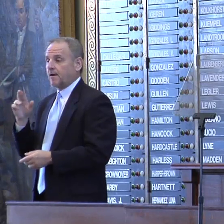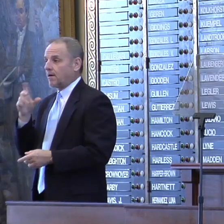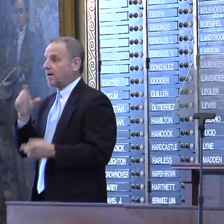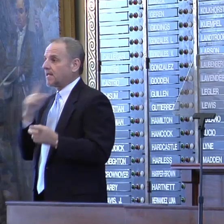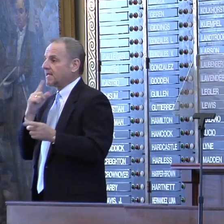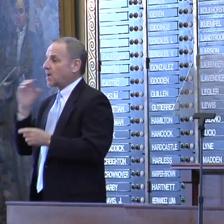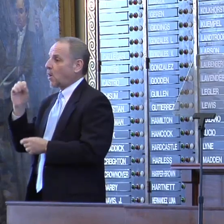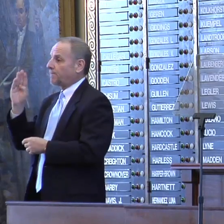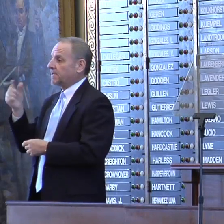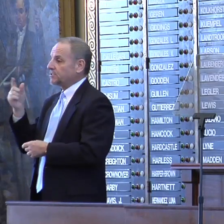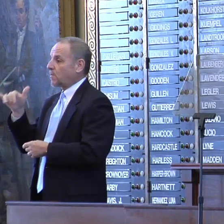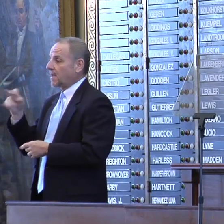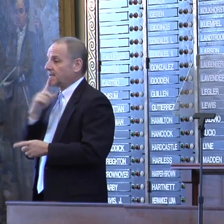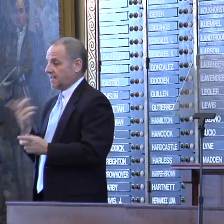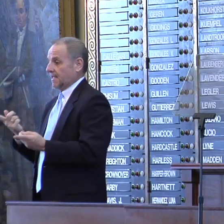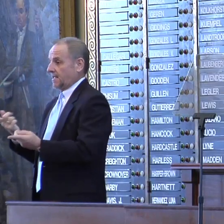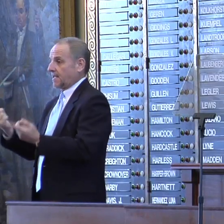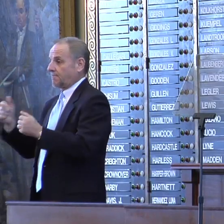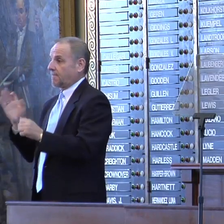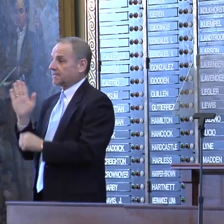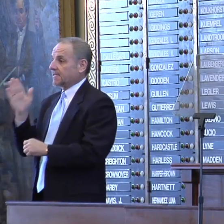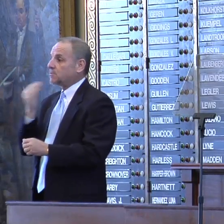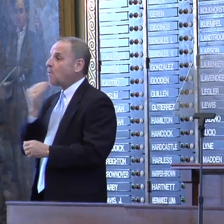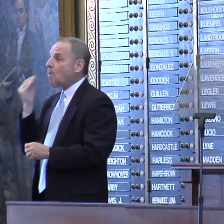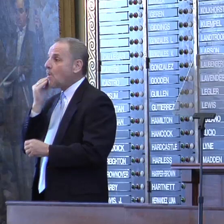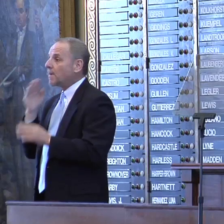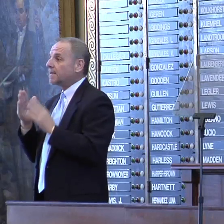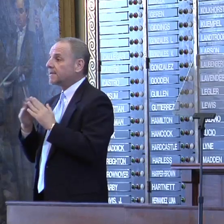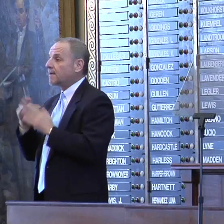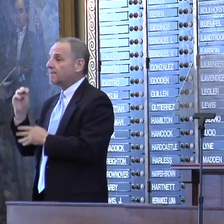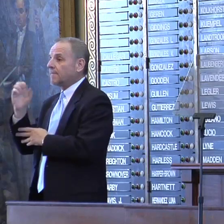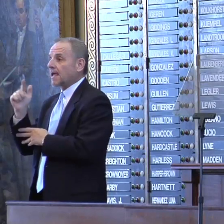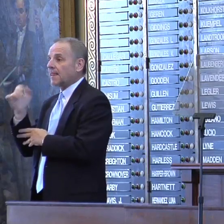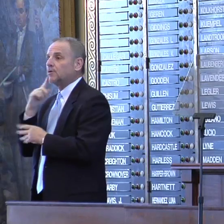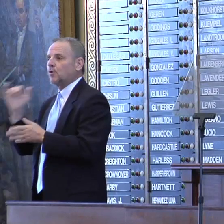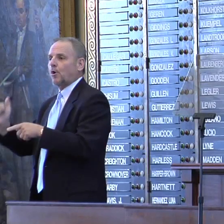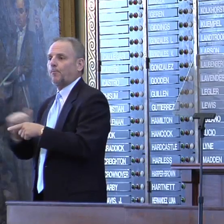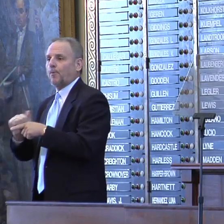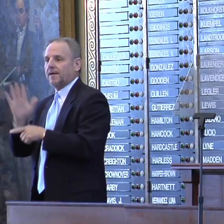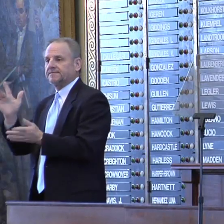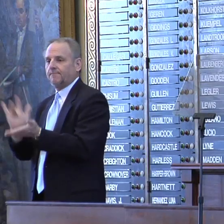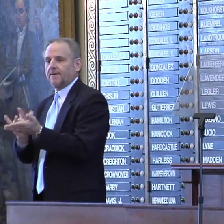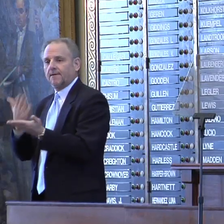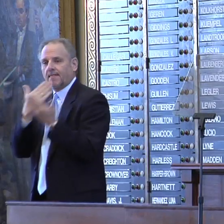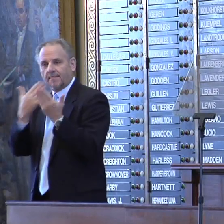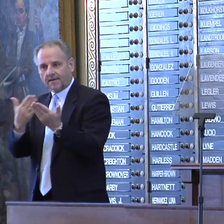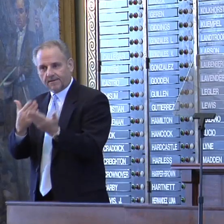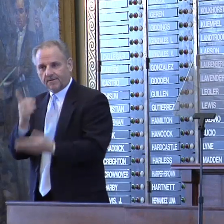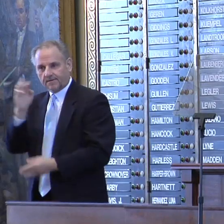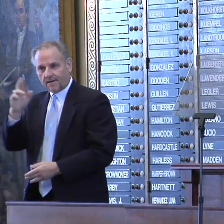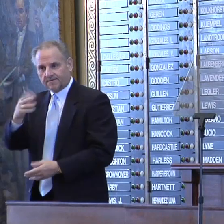He's an OB-GYN who returned to his hometown of McAllen to practice medicine thanks to tort reform.